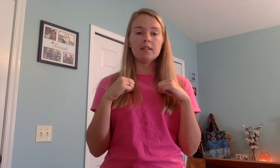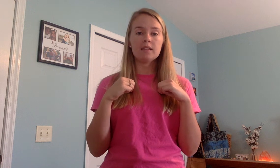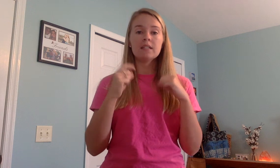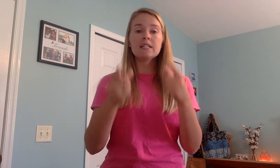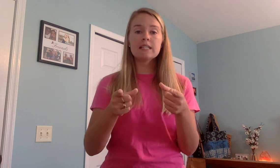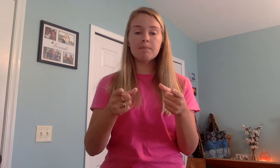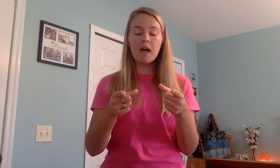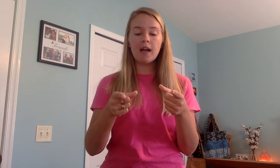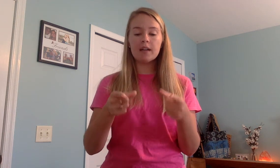Smug, smug.